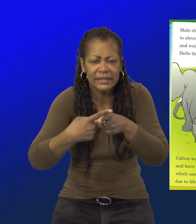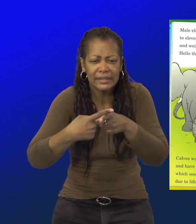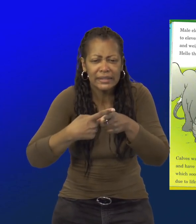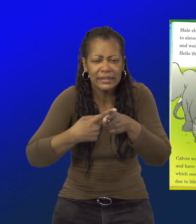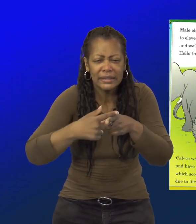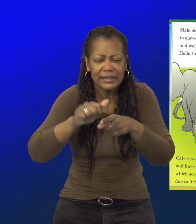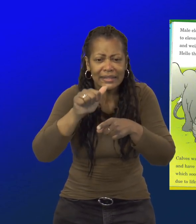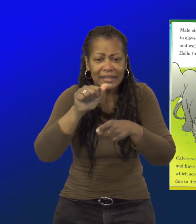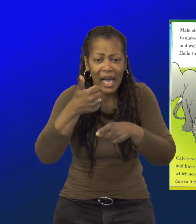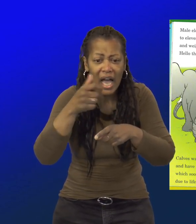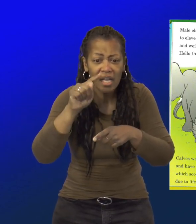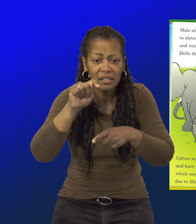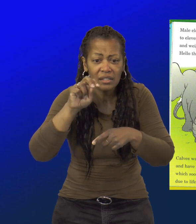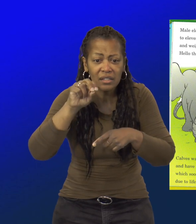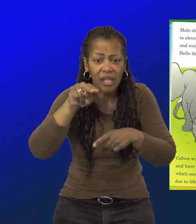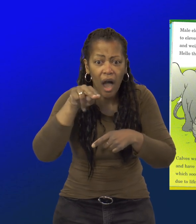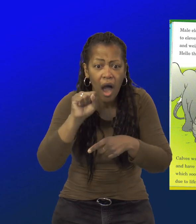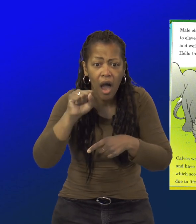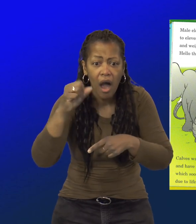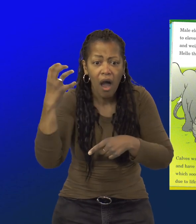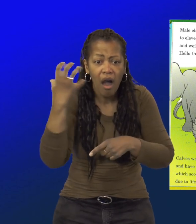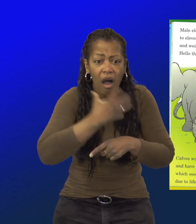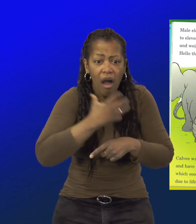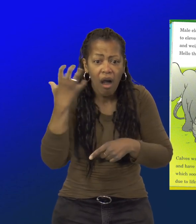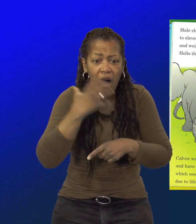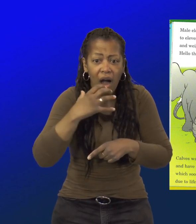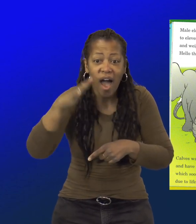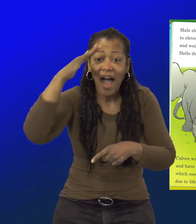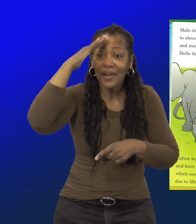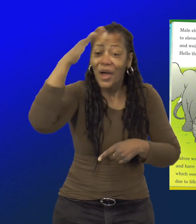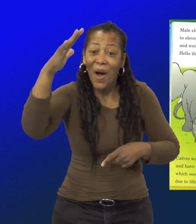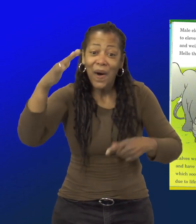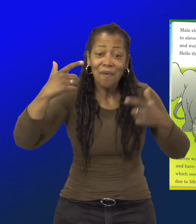10 tons. Hello there, big guy.